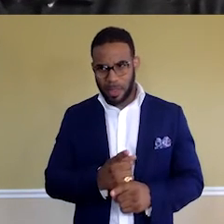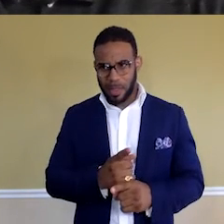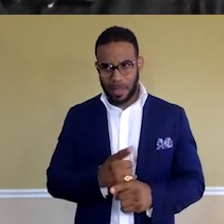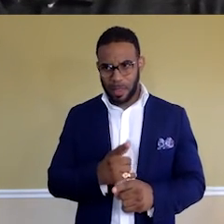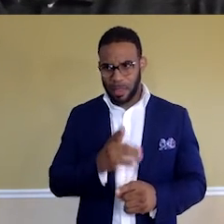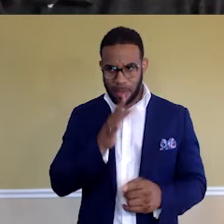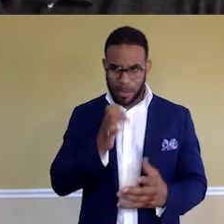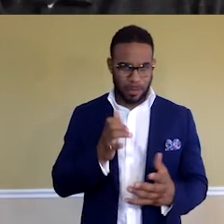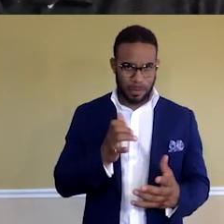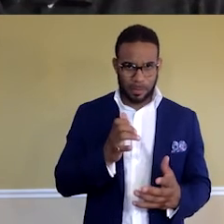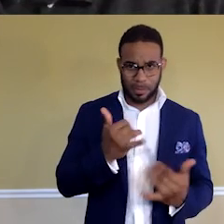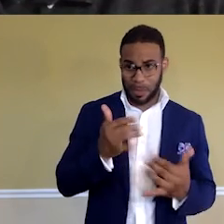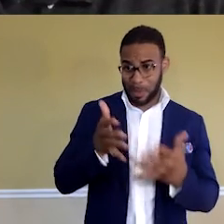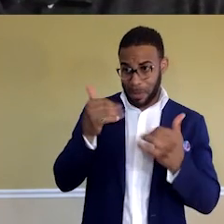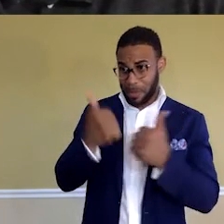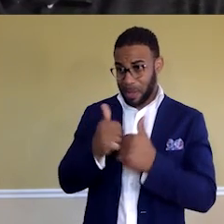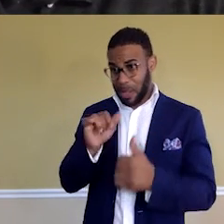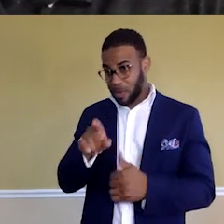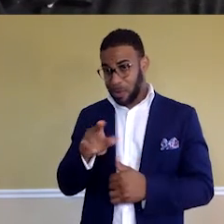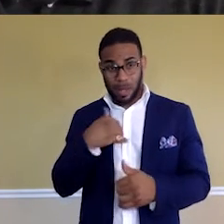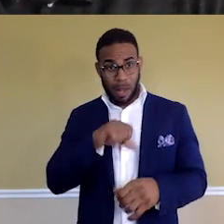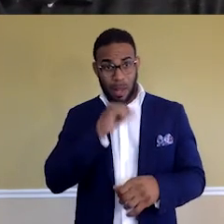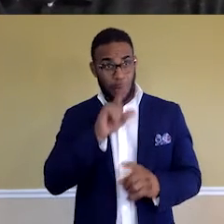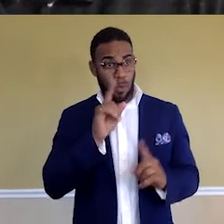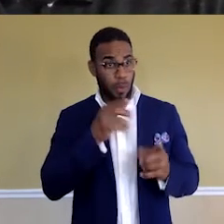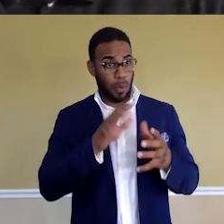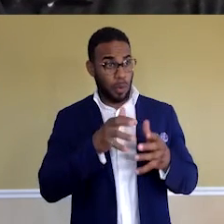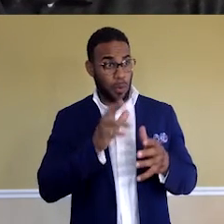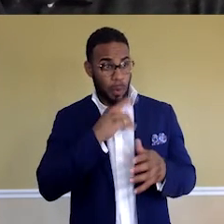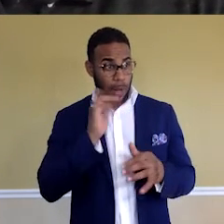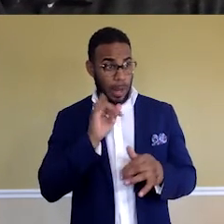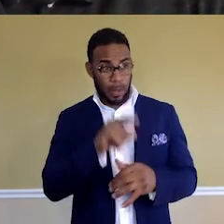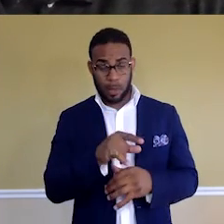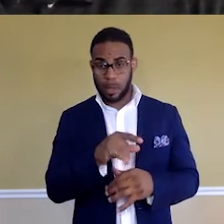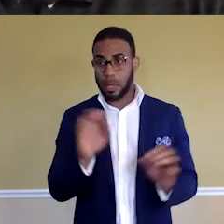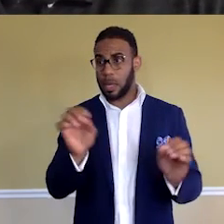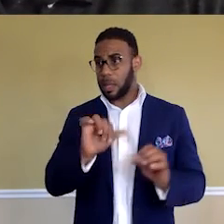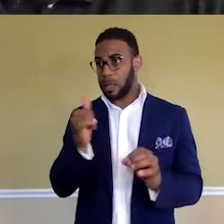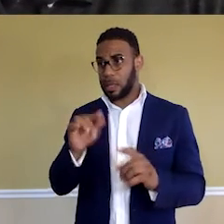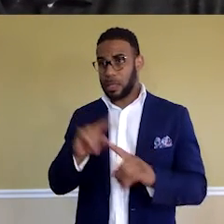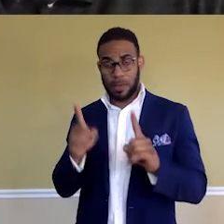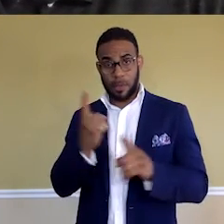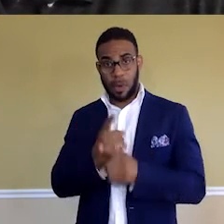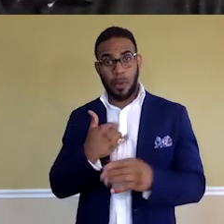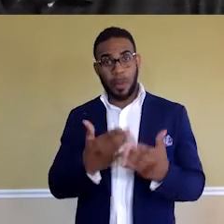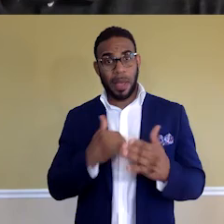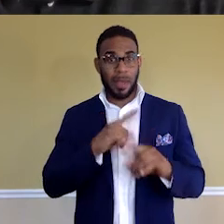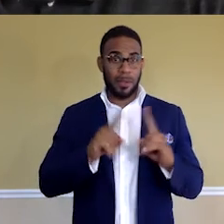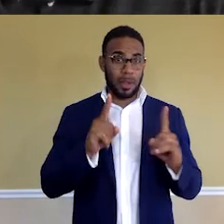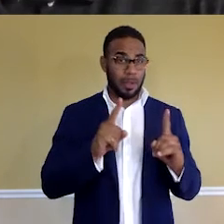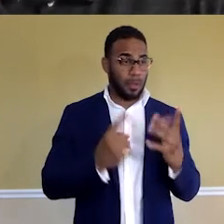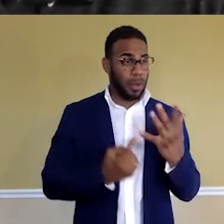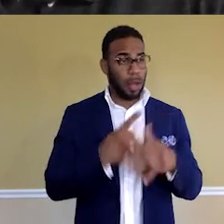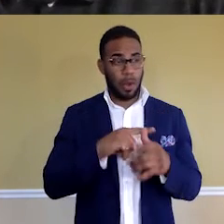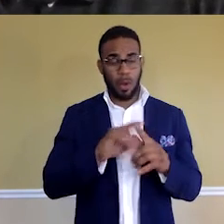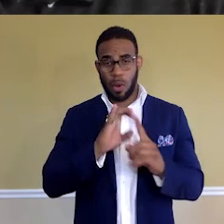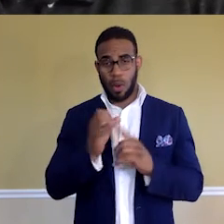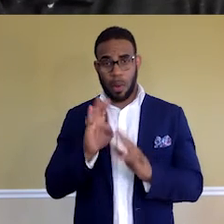basketball games just like you. They're going to love going to those restaurants just like you. Nothing's different, right? We may have different upbringings or culture backgrounds or,